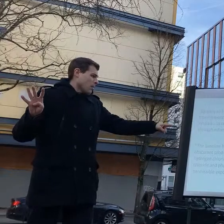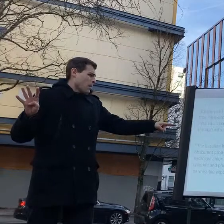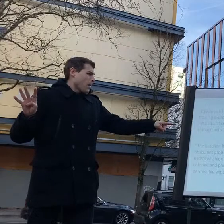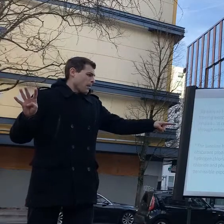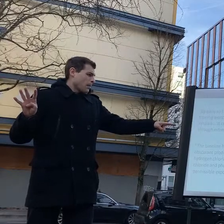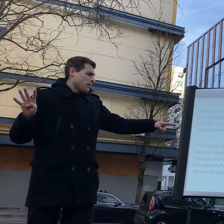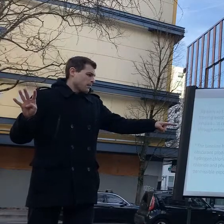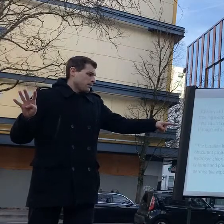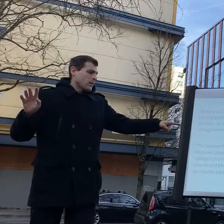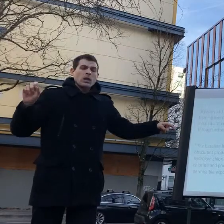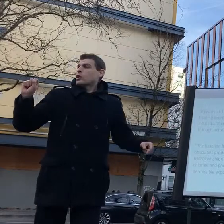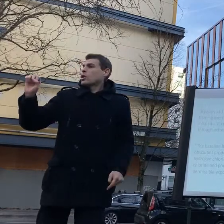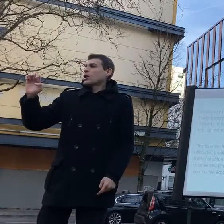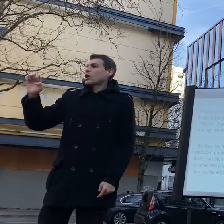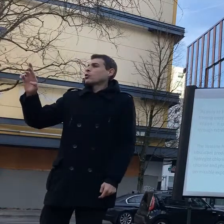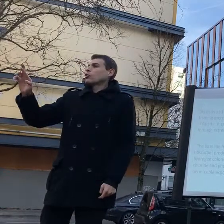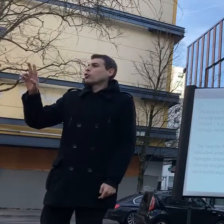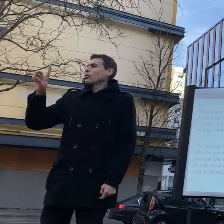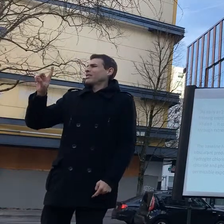behind it